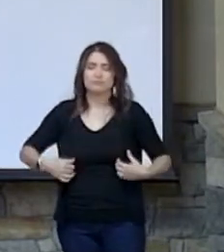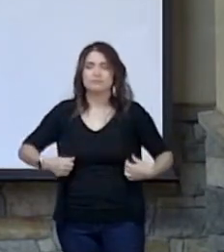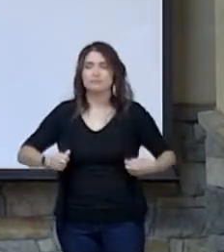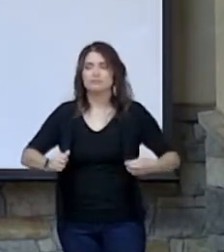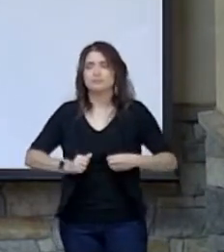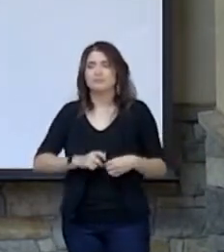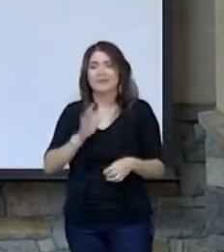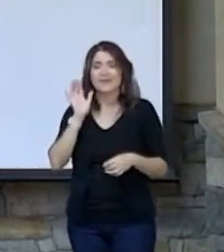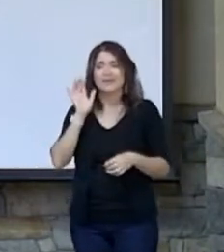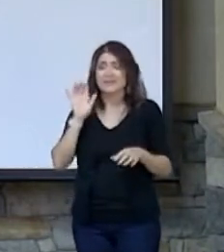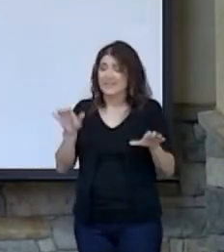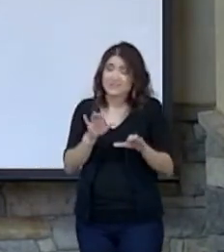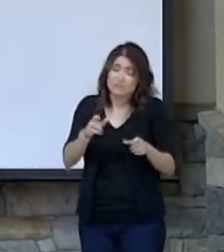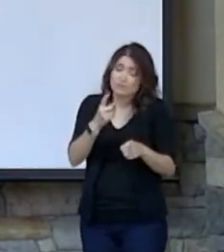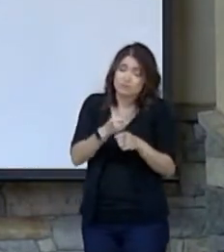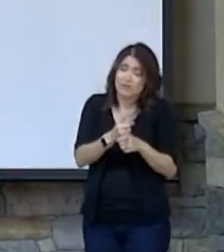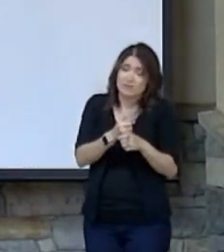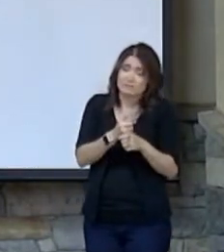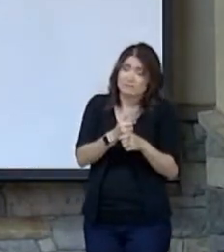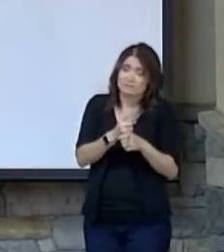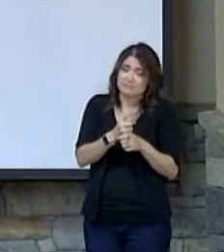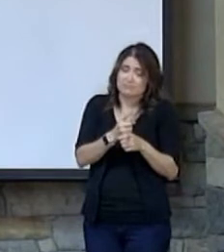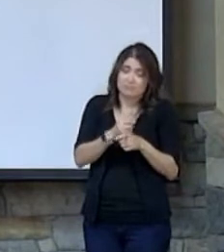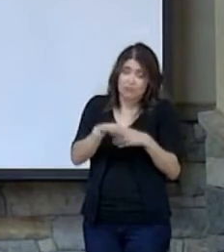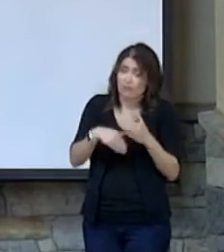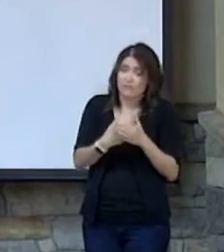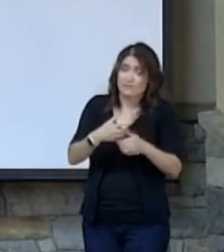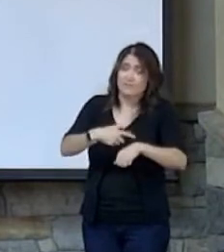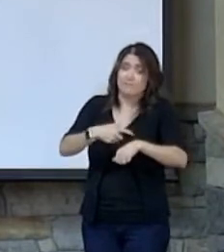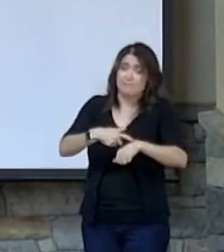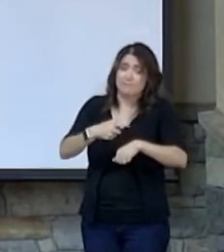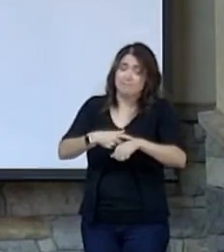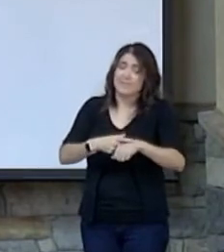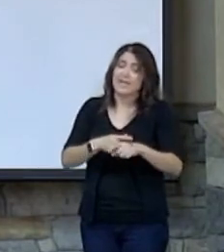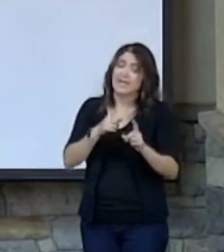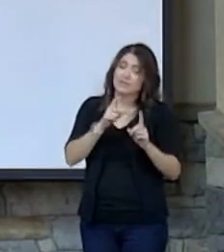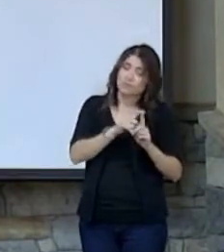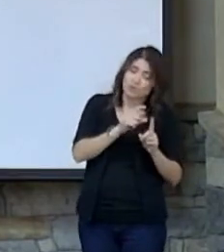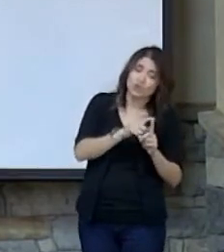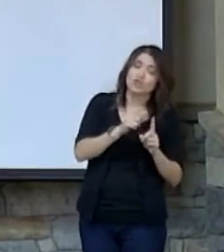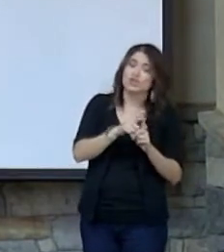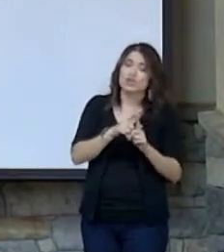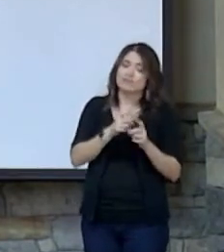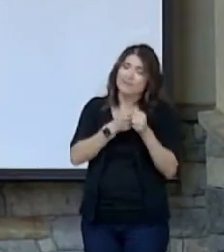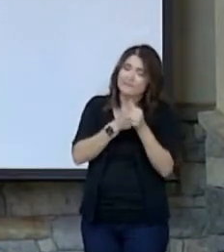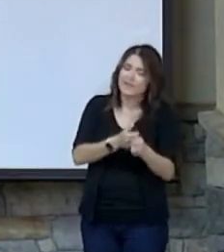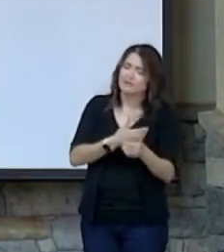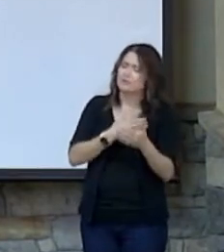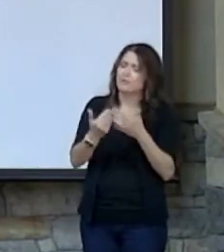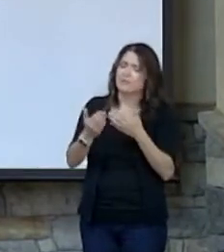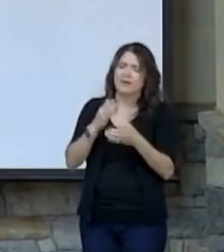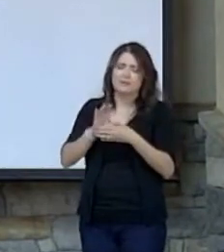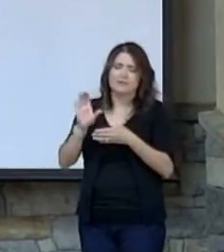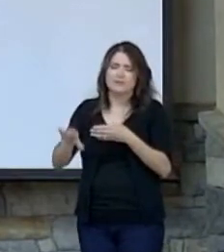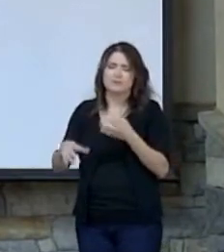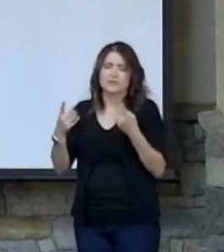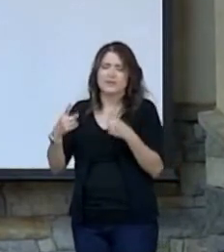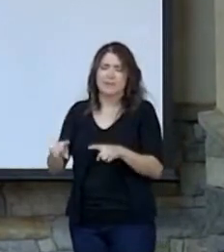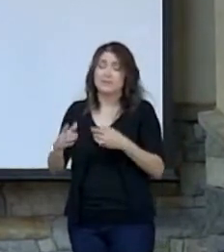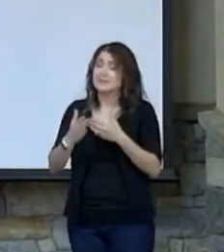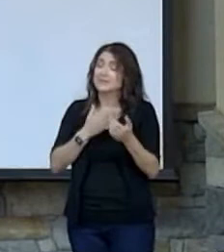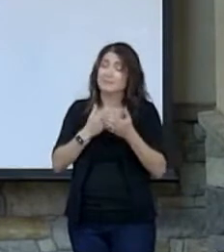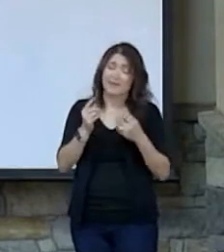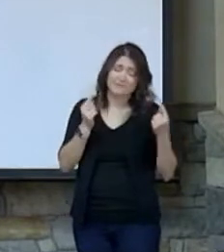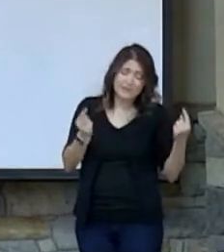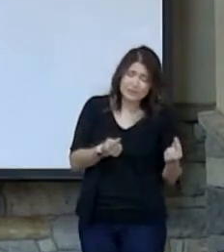Does what's right all the time. He stands by his word or her word, no matter the consequences. Doesn't matter if